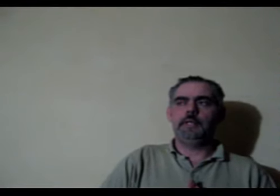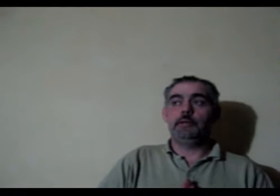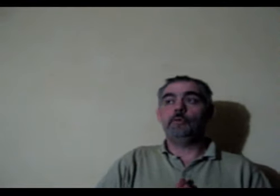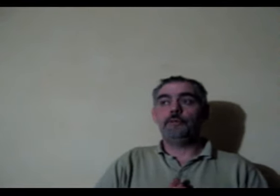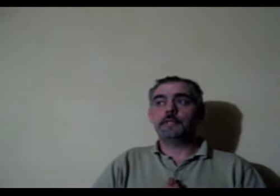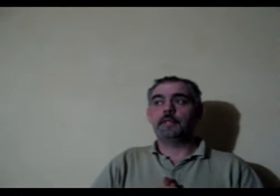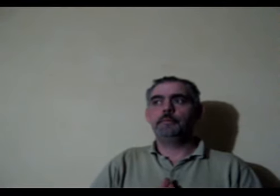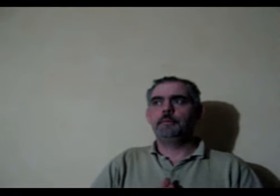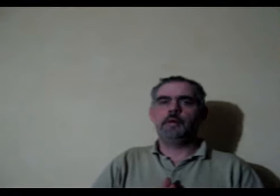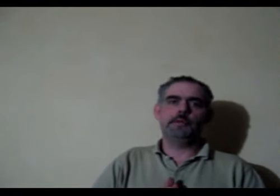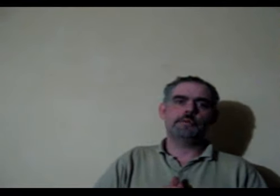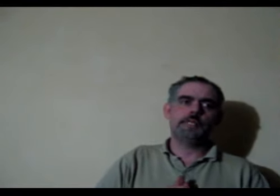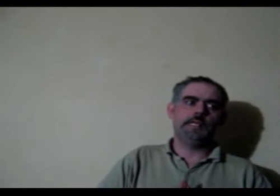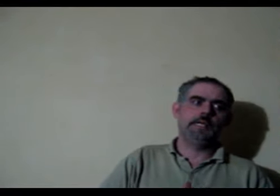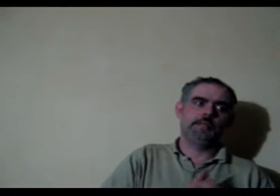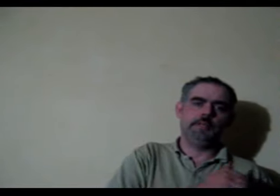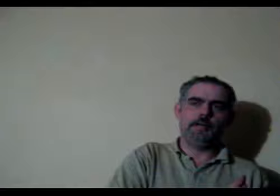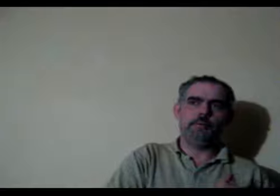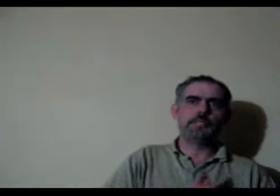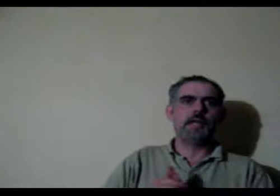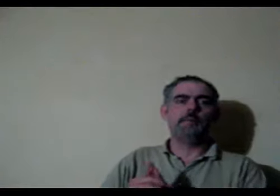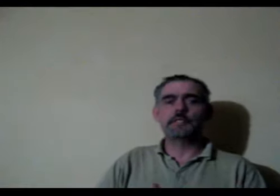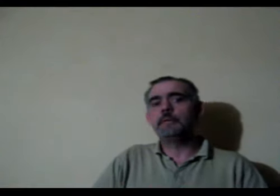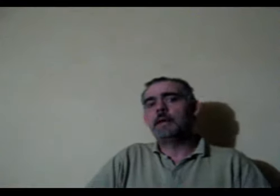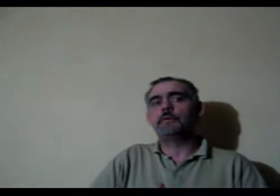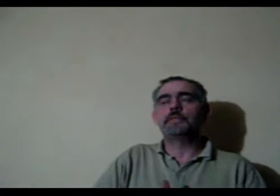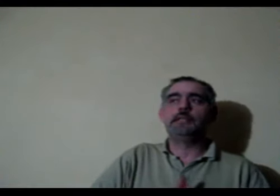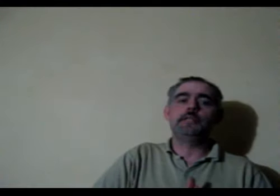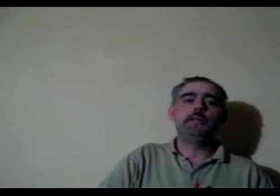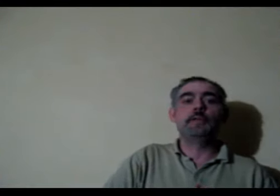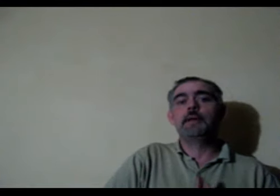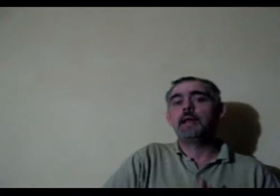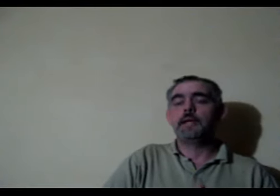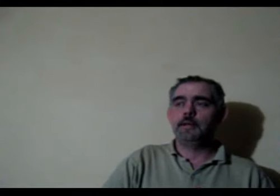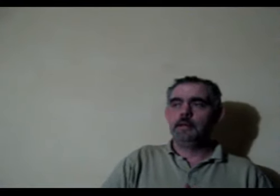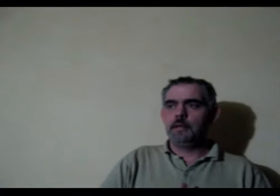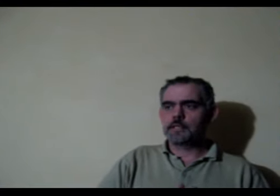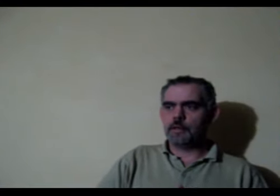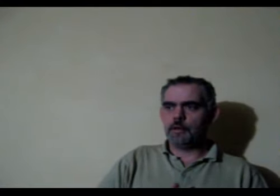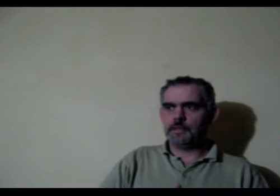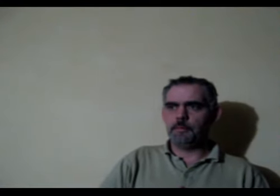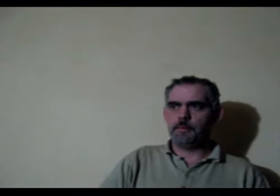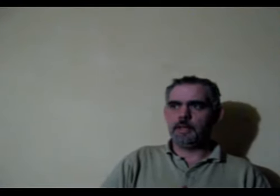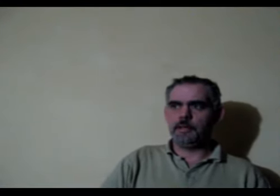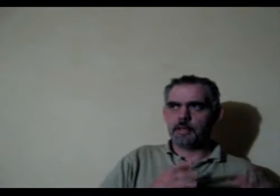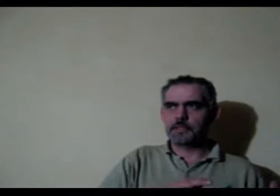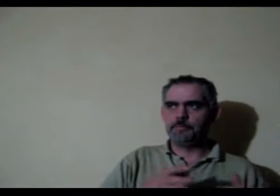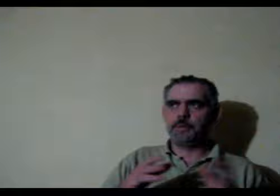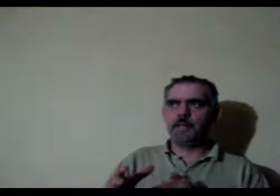dolphins though you'll see the young will stay because they're mammals they need to learn they play so i mean the mammalian act of